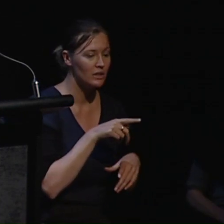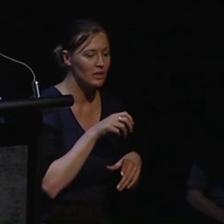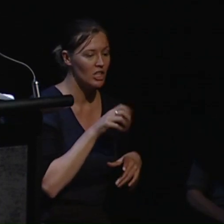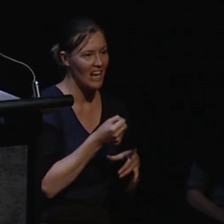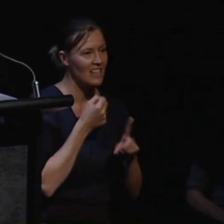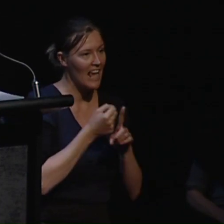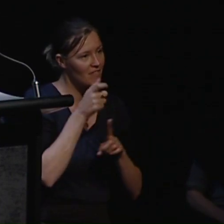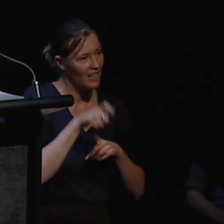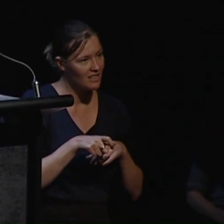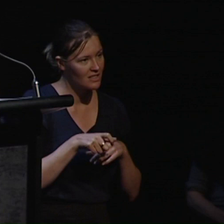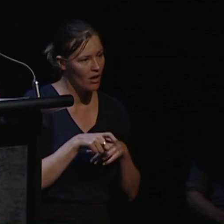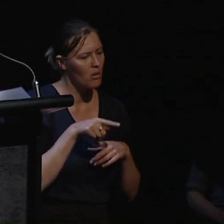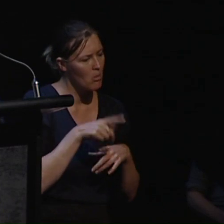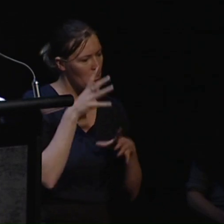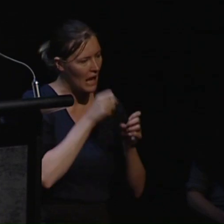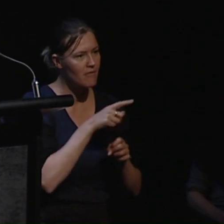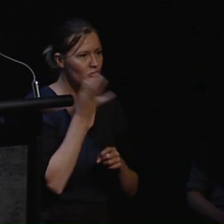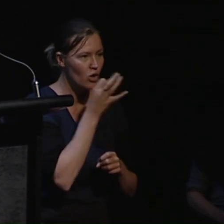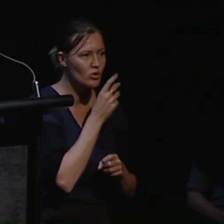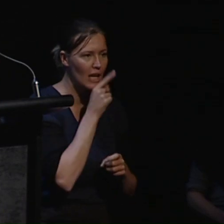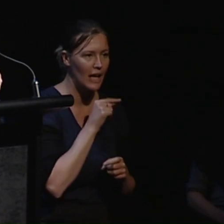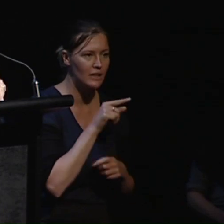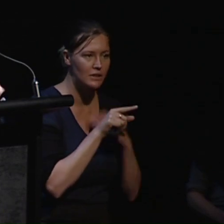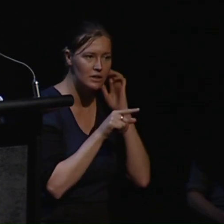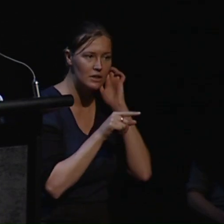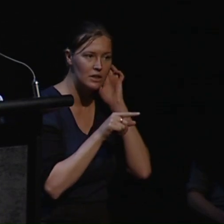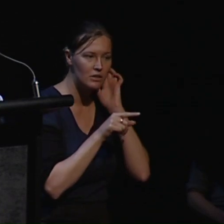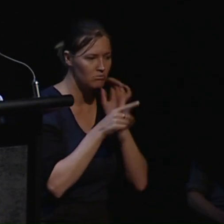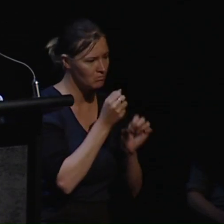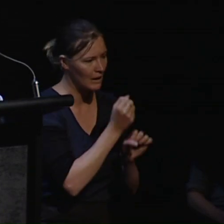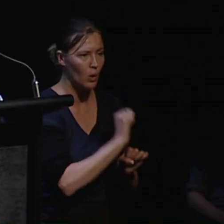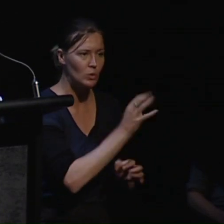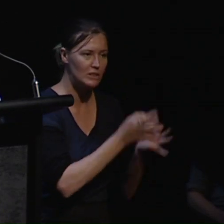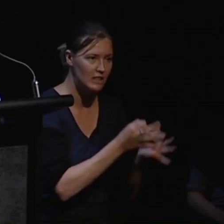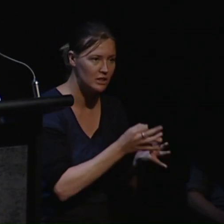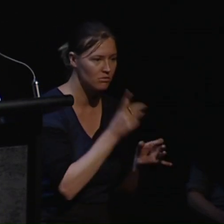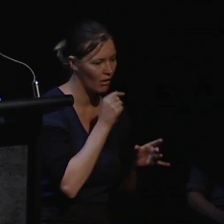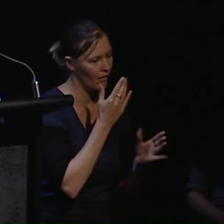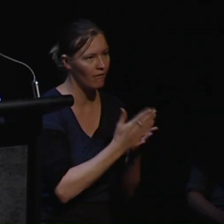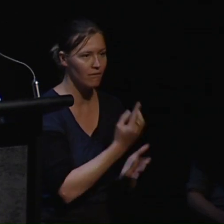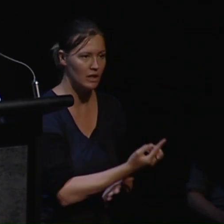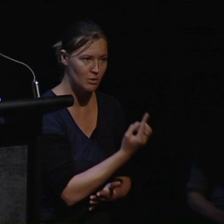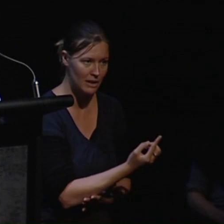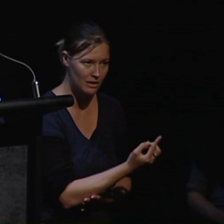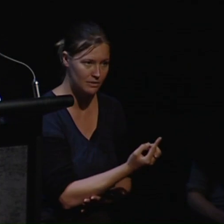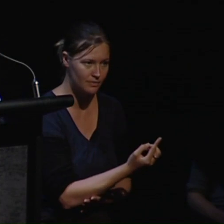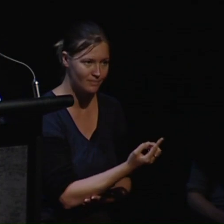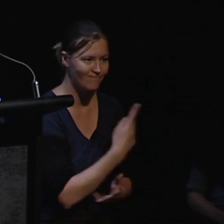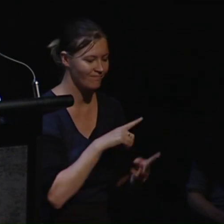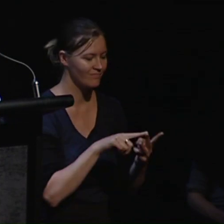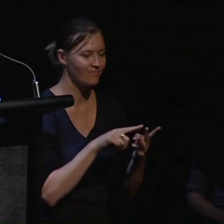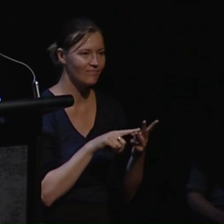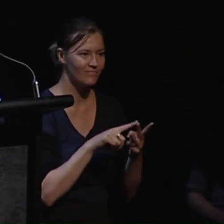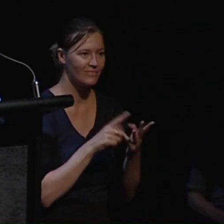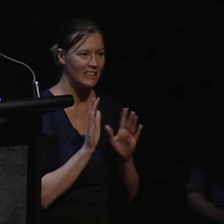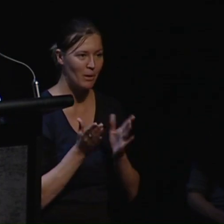was an advocate who believed that Rose had the capacity to make decisions and to live independently. In comparison I